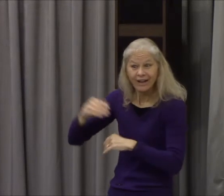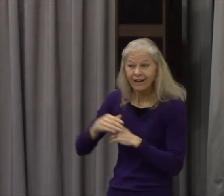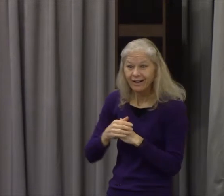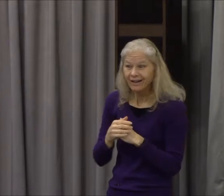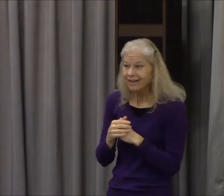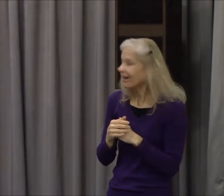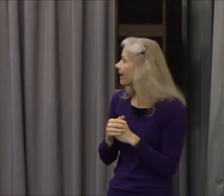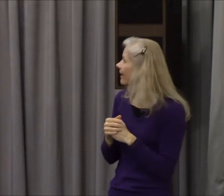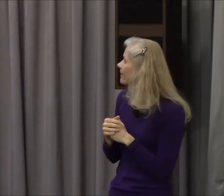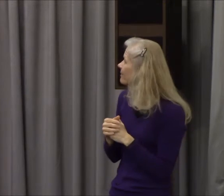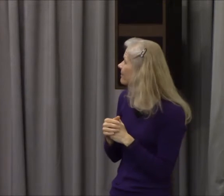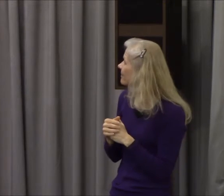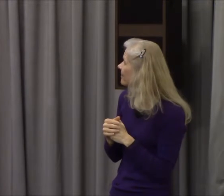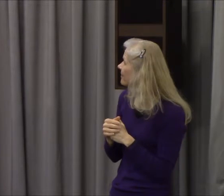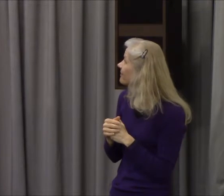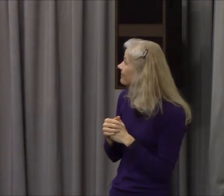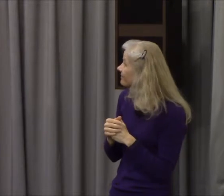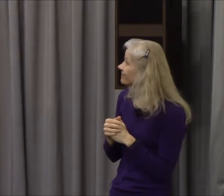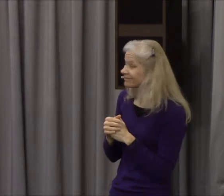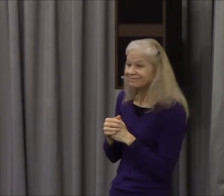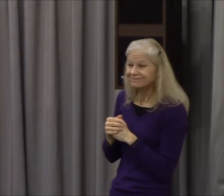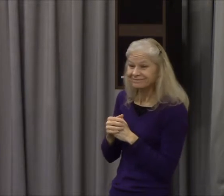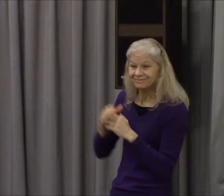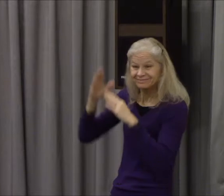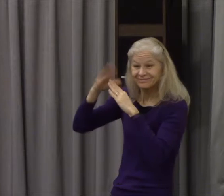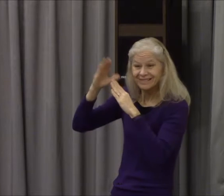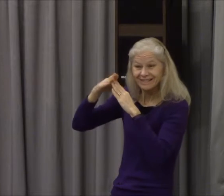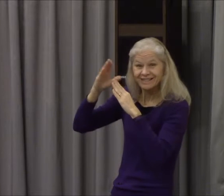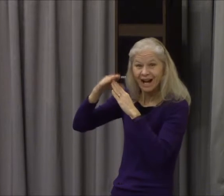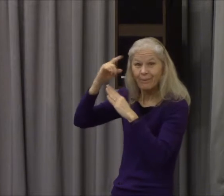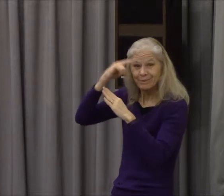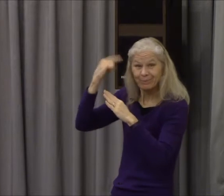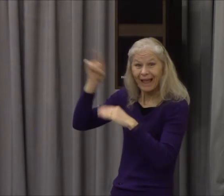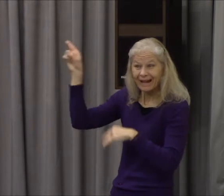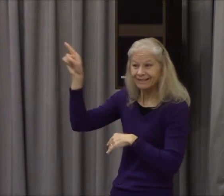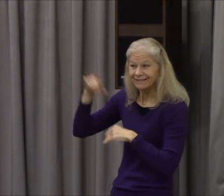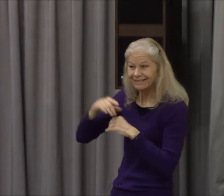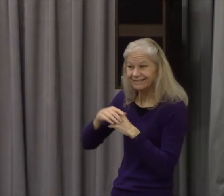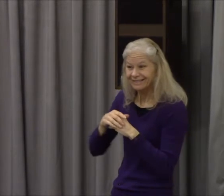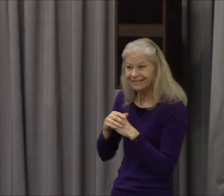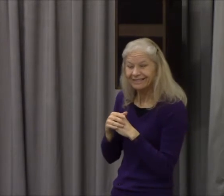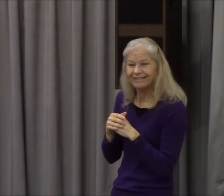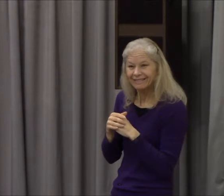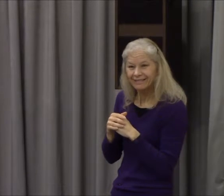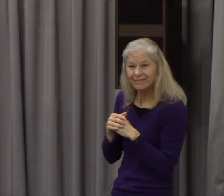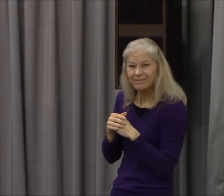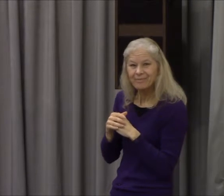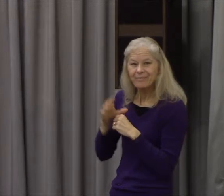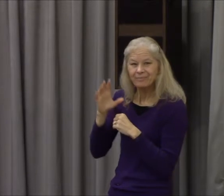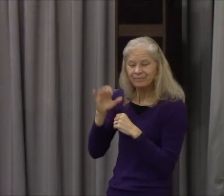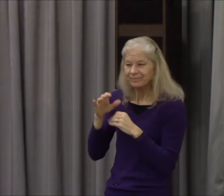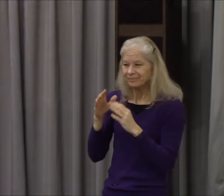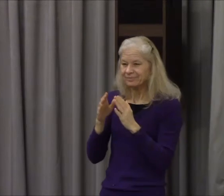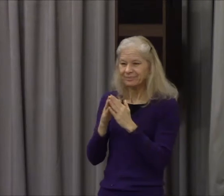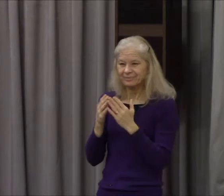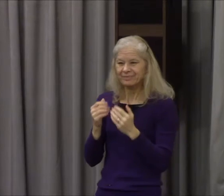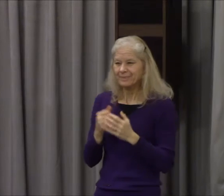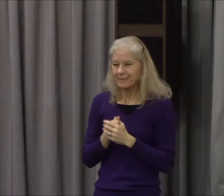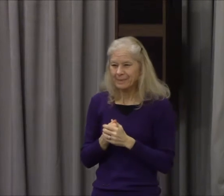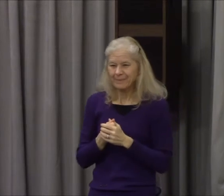that book there read a lot of different things we've done some studies on that about Egypt crossing crossing the Red Sea and such God let the